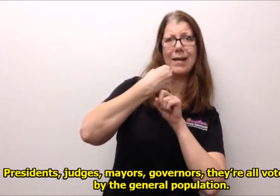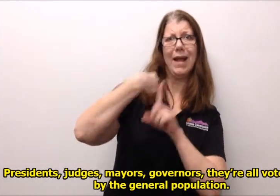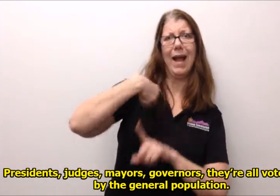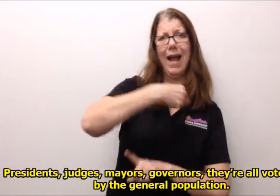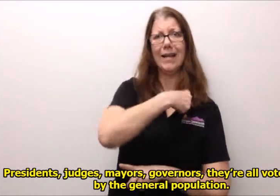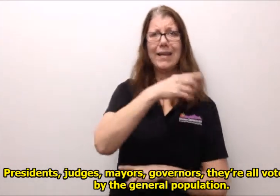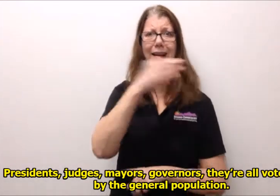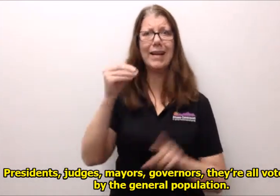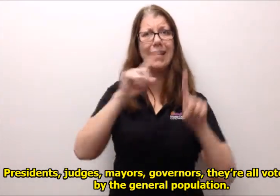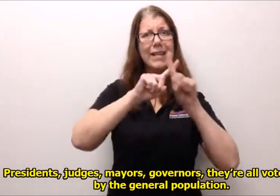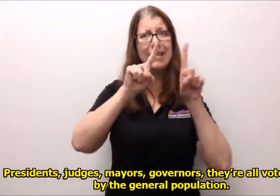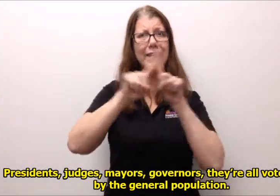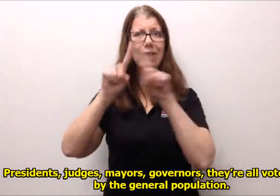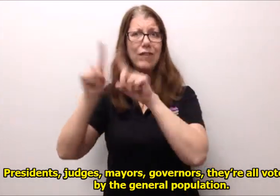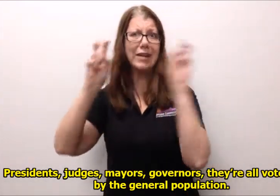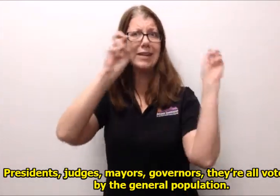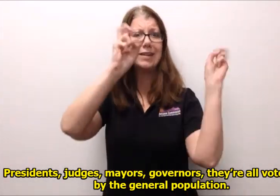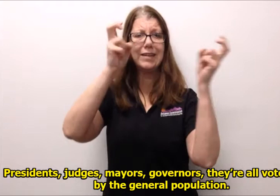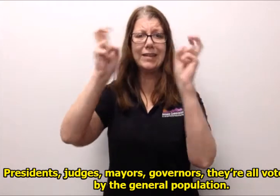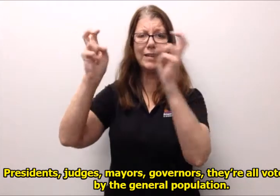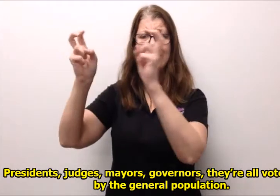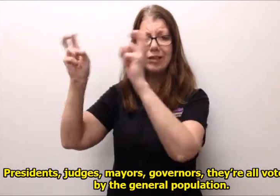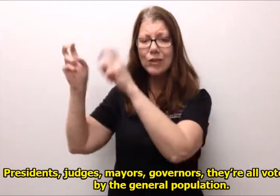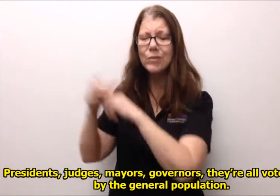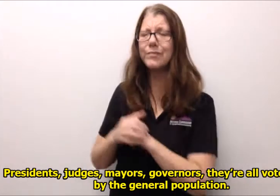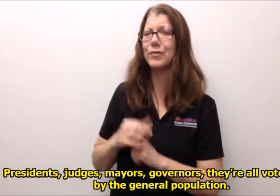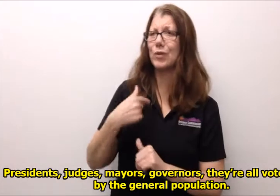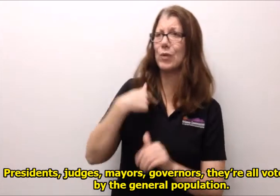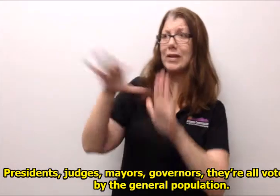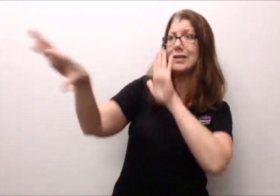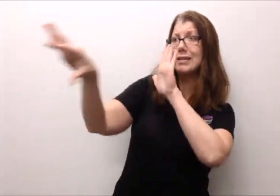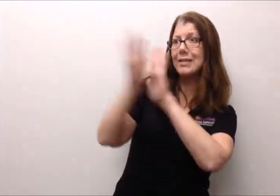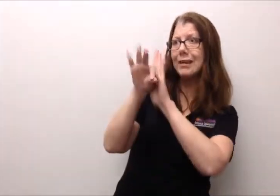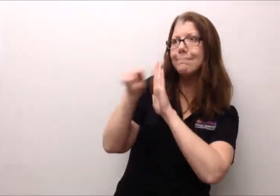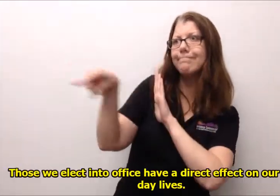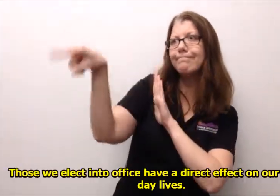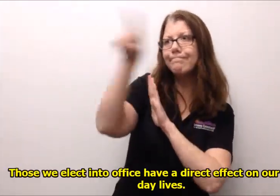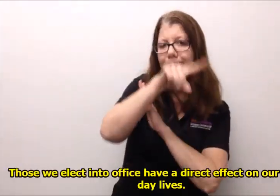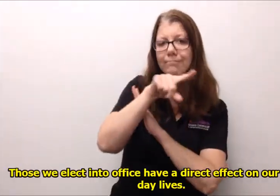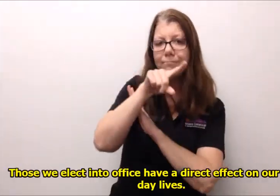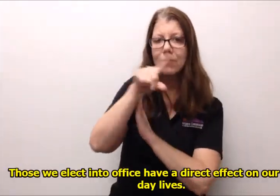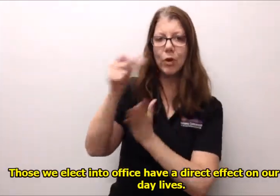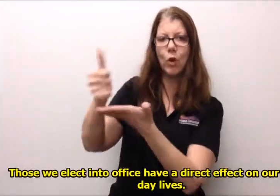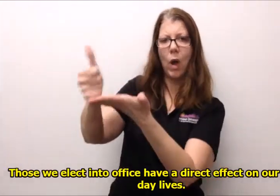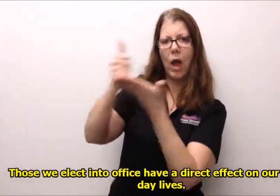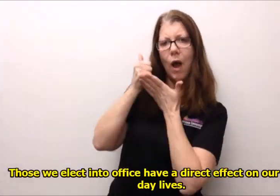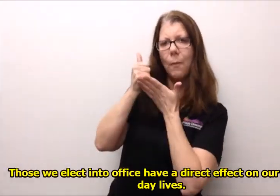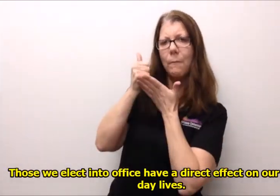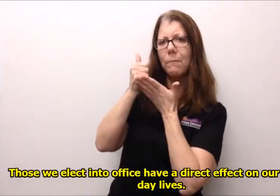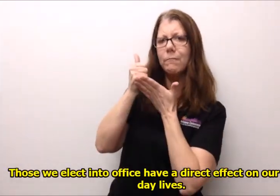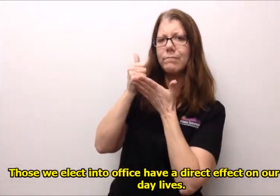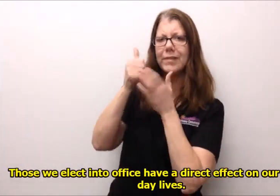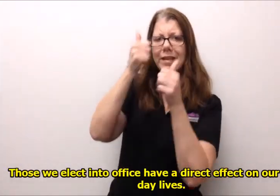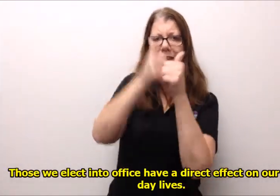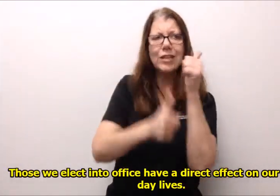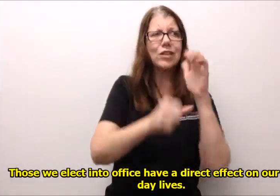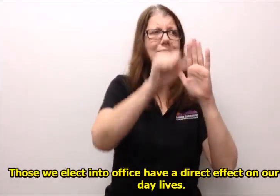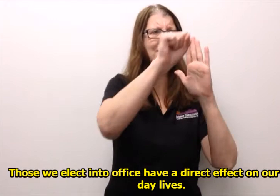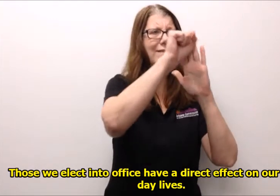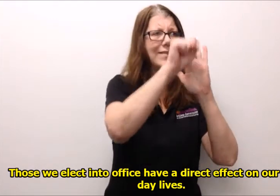they're all voted upon by the general population those we elect into office have a direct effect on our